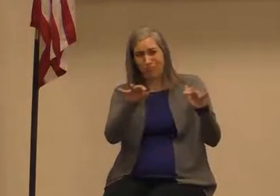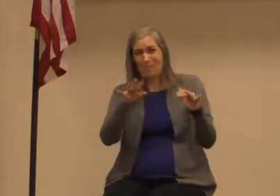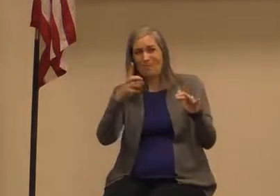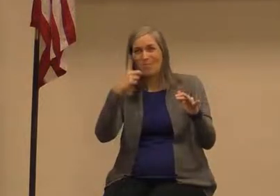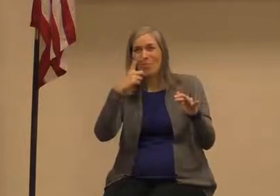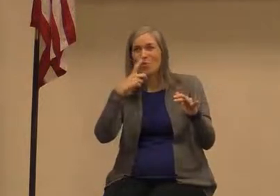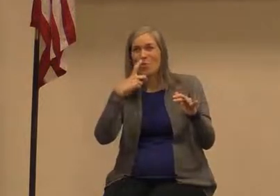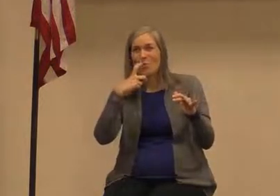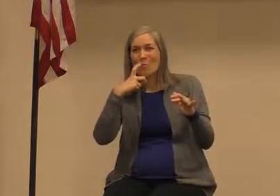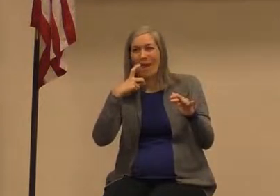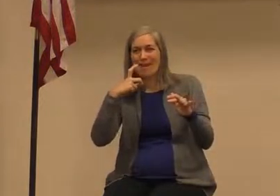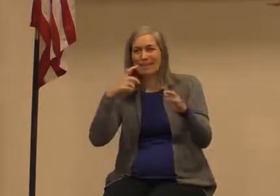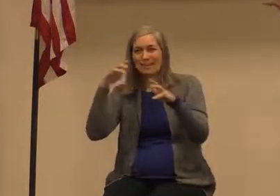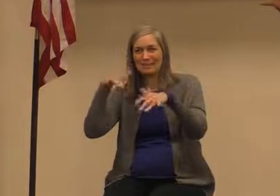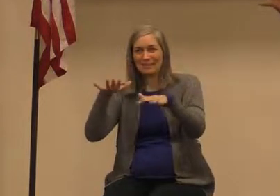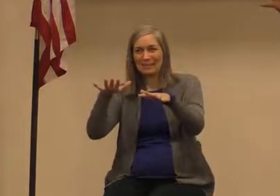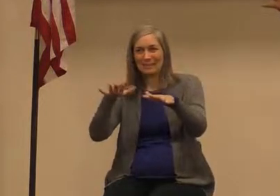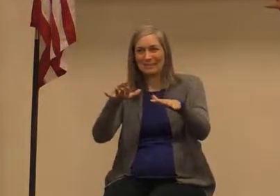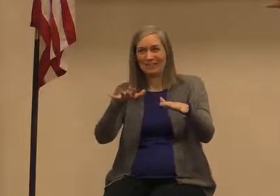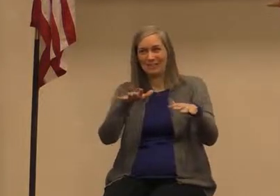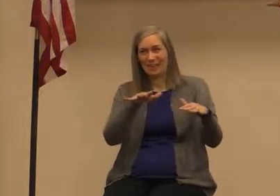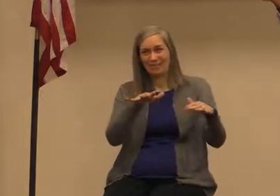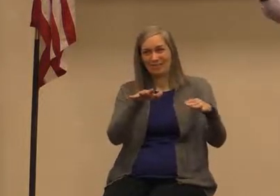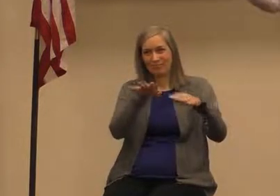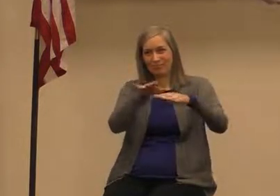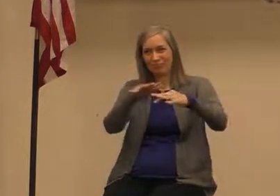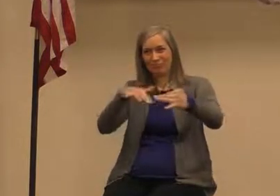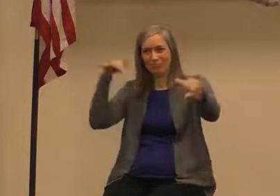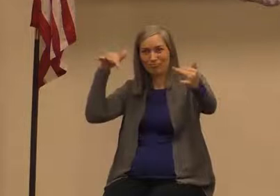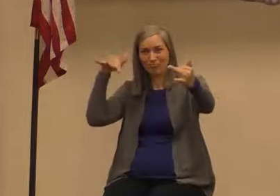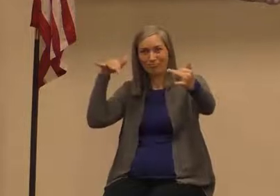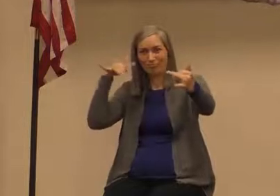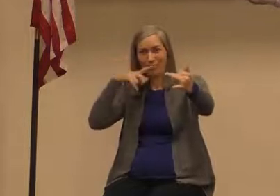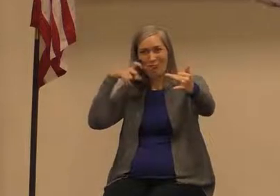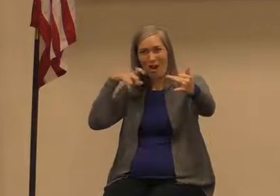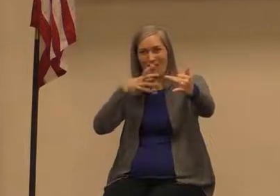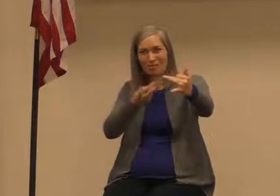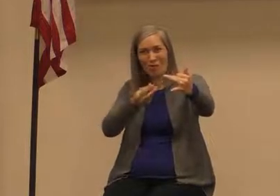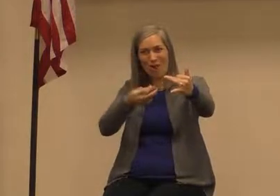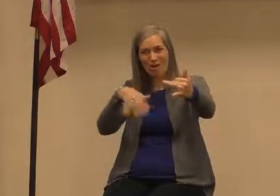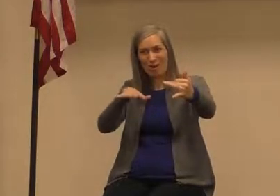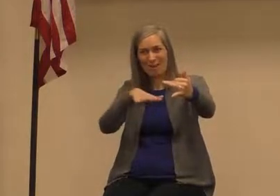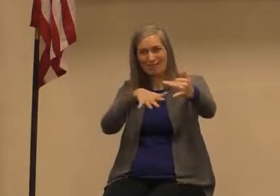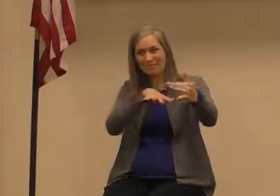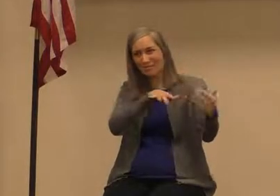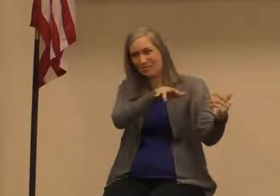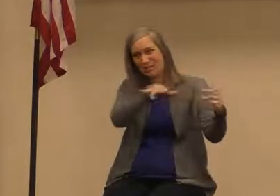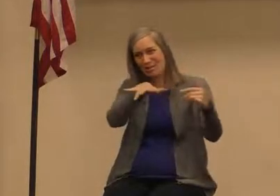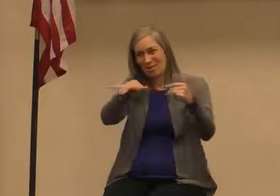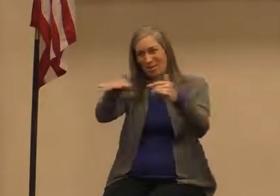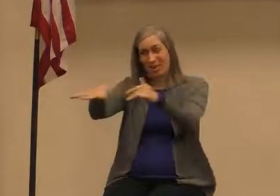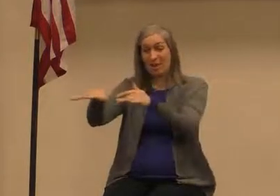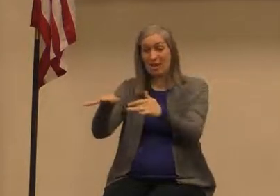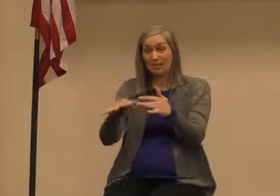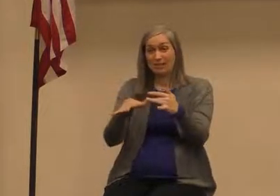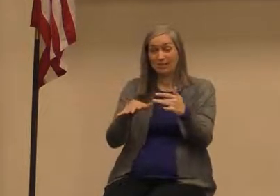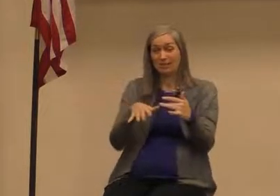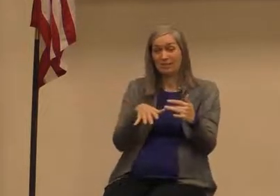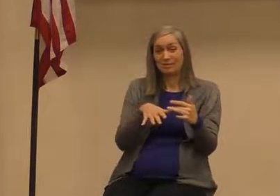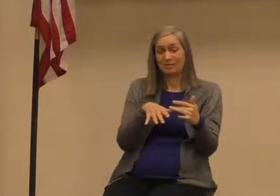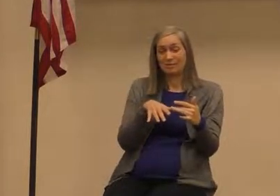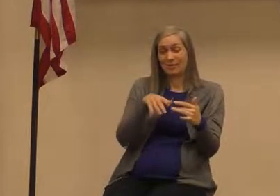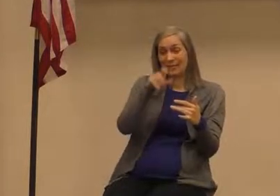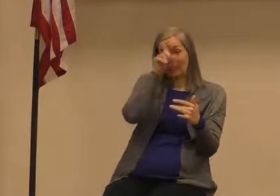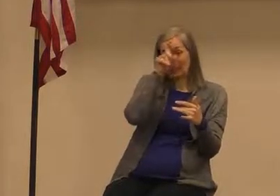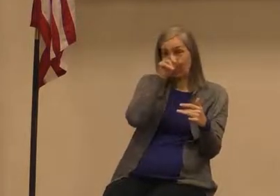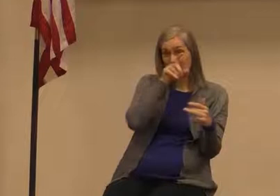and then as the Egyptians tried to cross what happened the waters came rushing in on them flooded them drowned them right